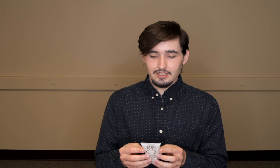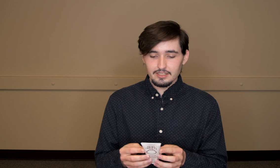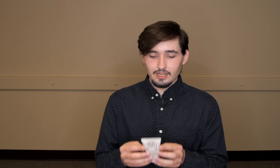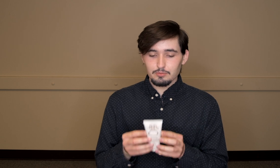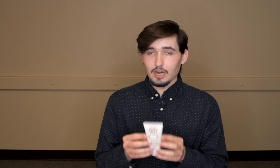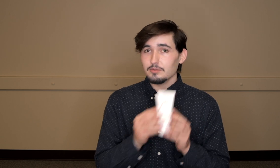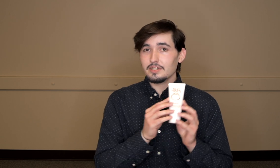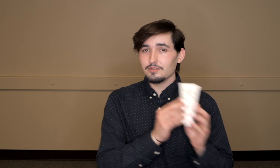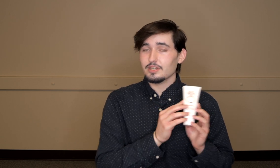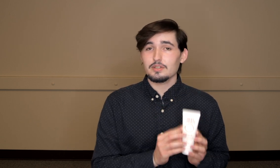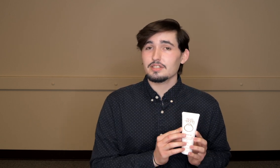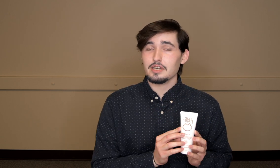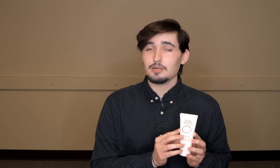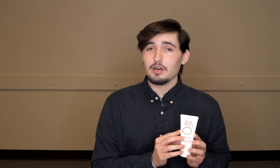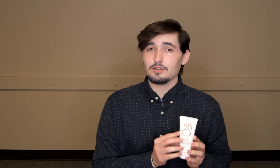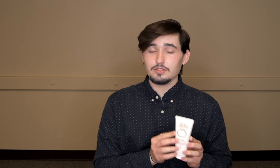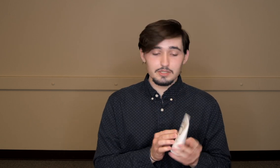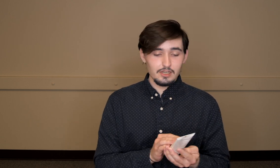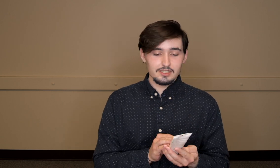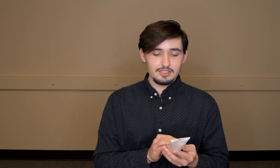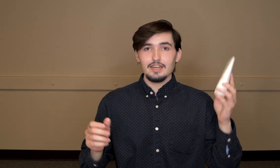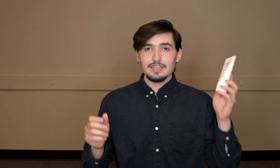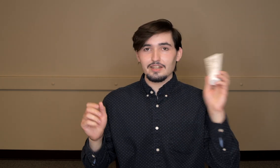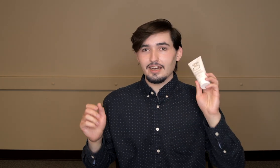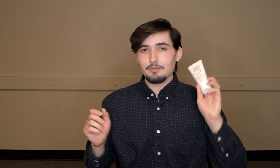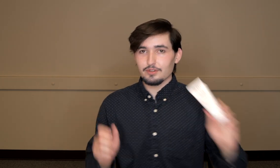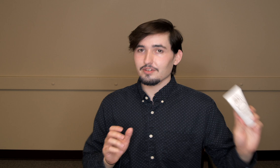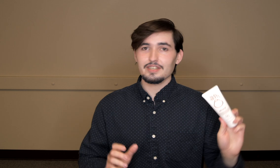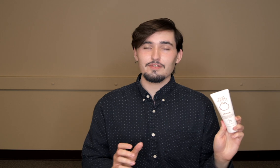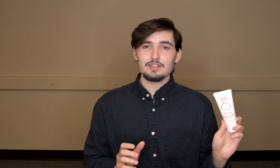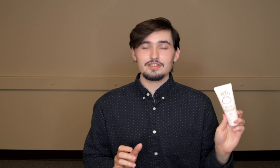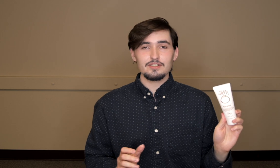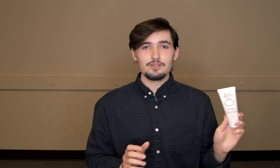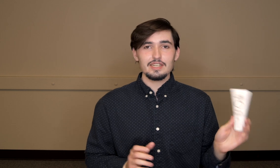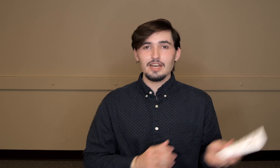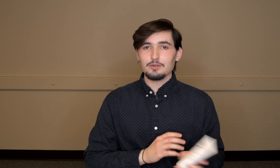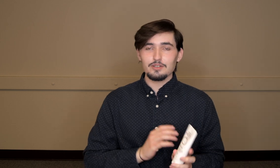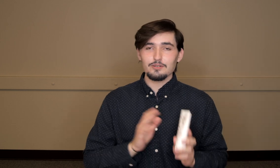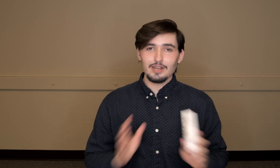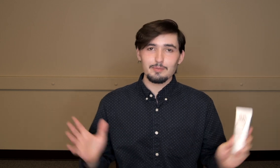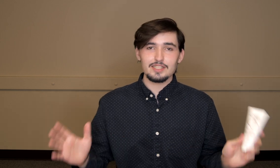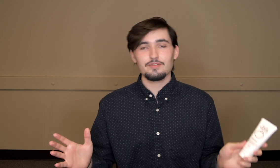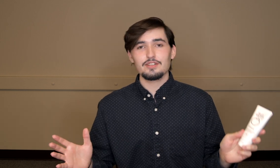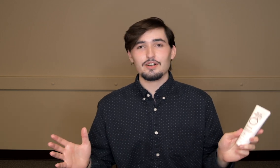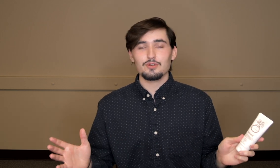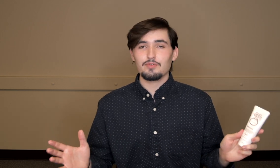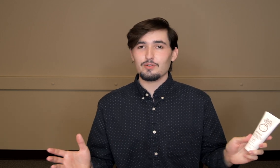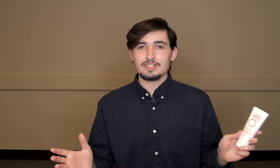I'll probably use up this entire bottle to be honest. Now that I am thoroughly covered in sunscreen I'm going to lock myself in a dark room for the rest